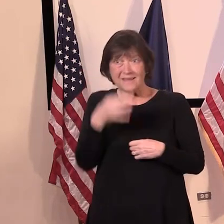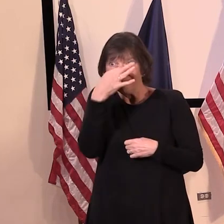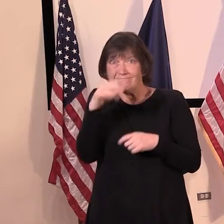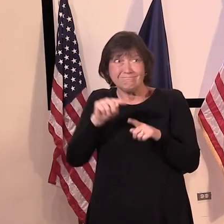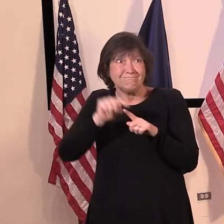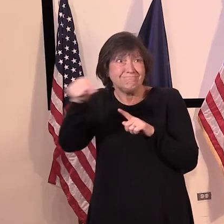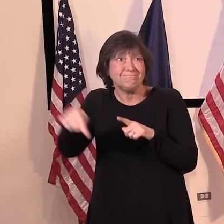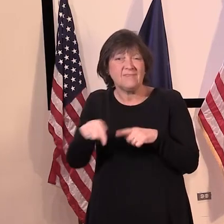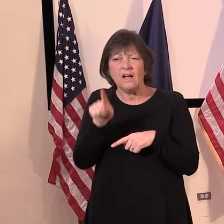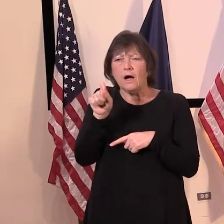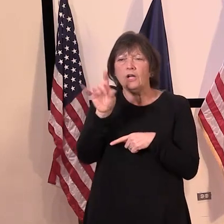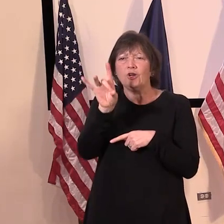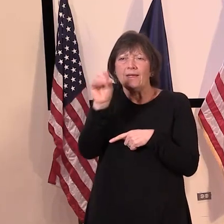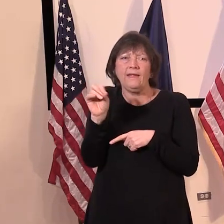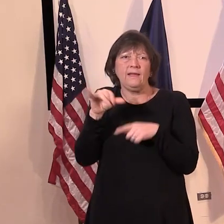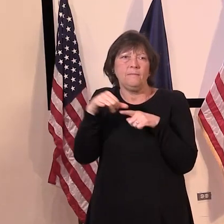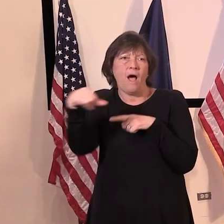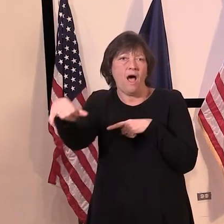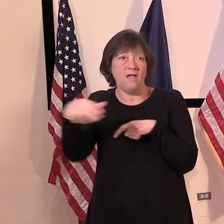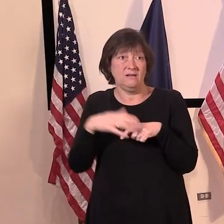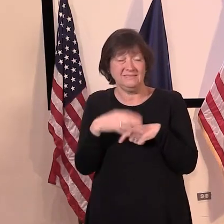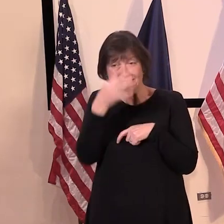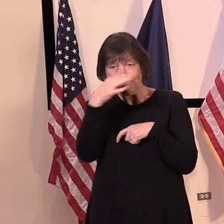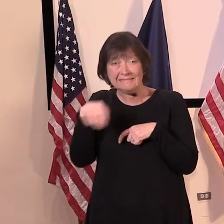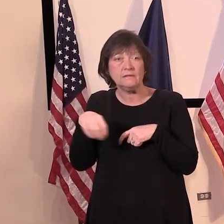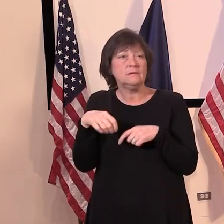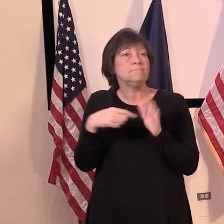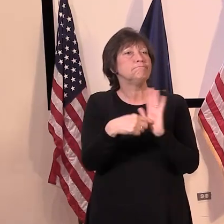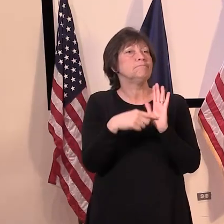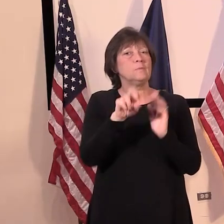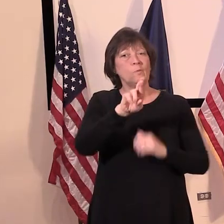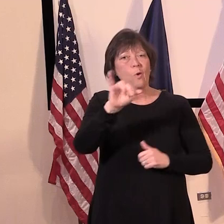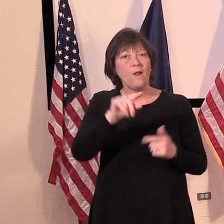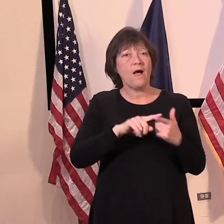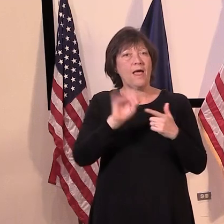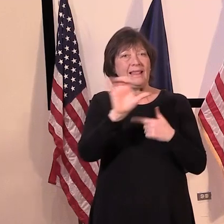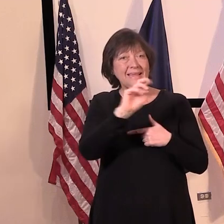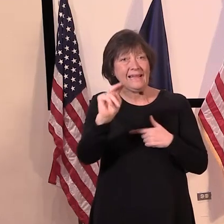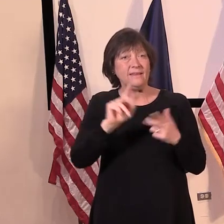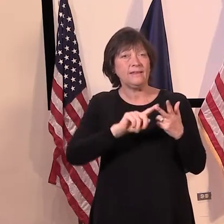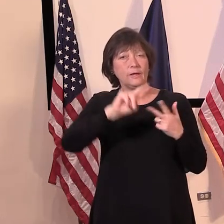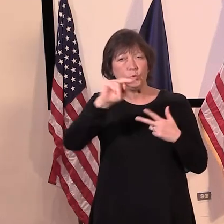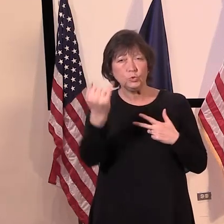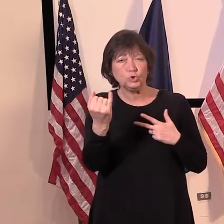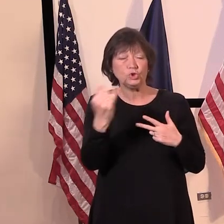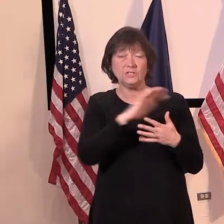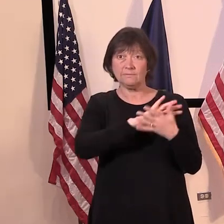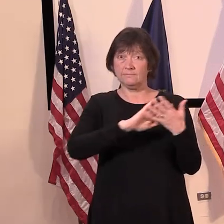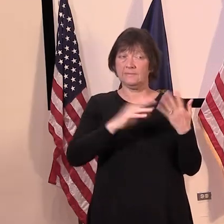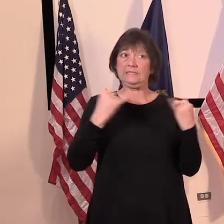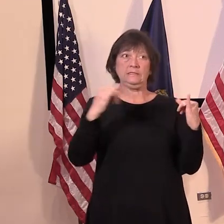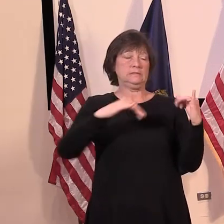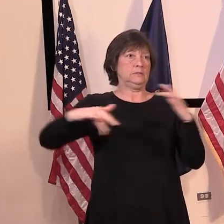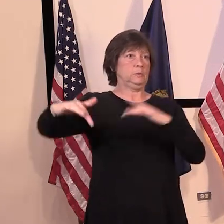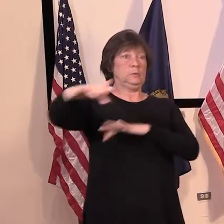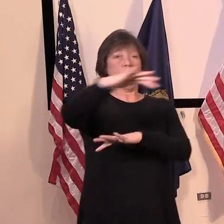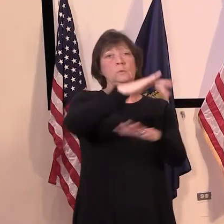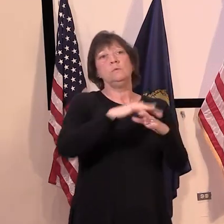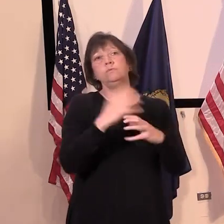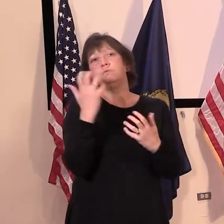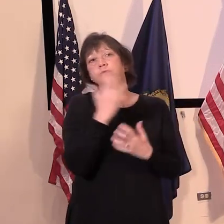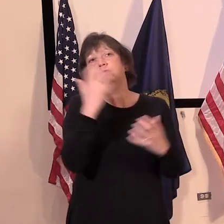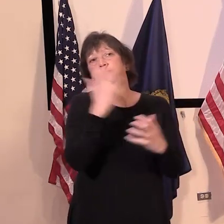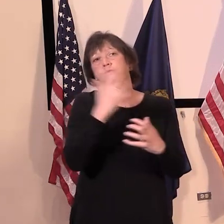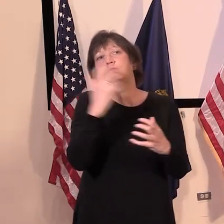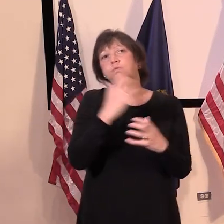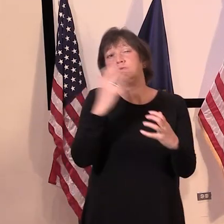from us from right here, uh, as well. Rhode Island, Connecticut is Jersey. I'm still right in the middle of